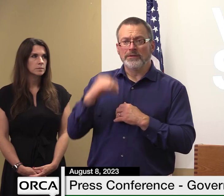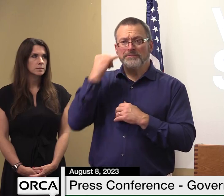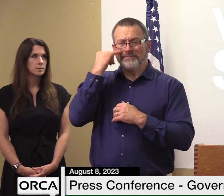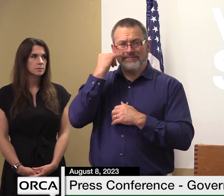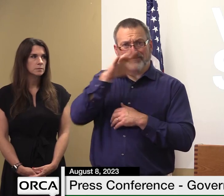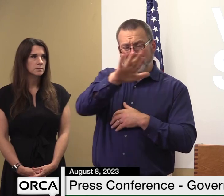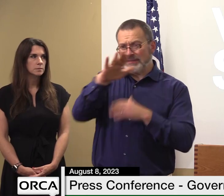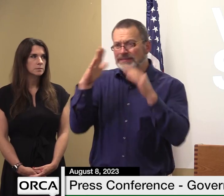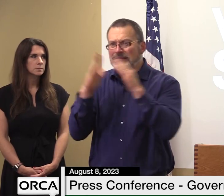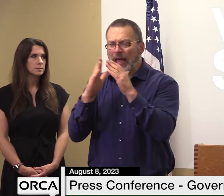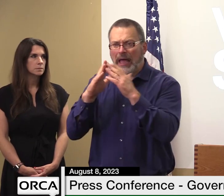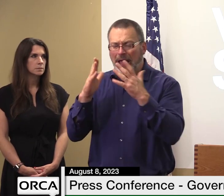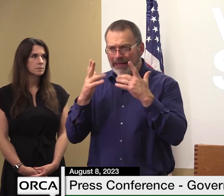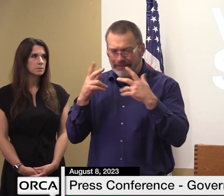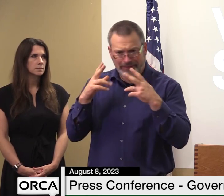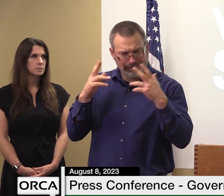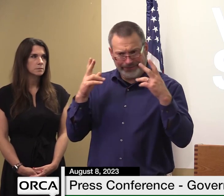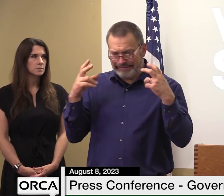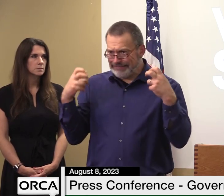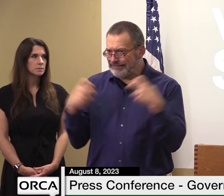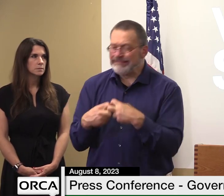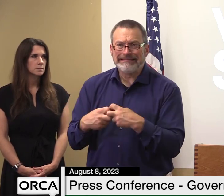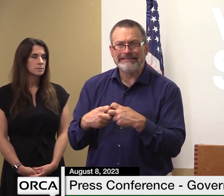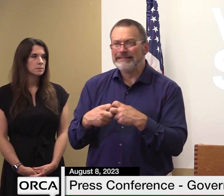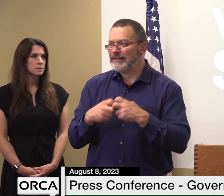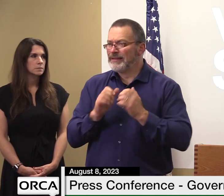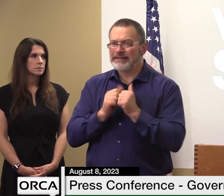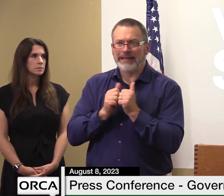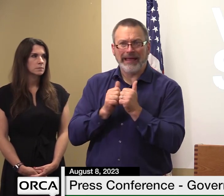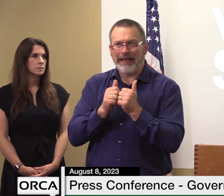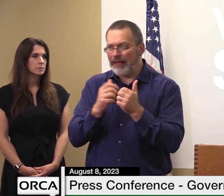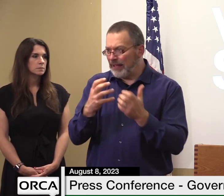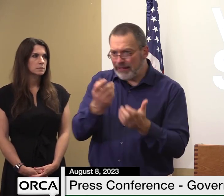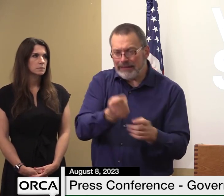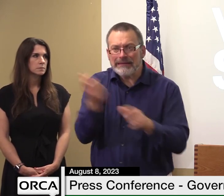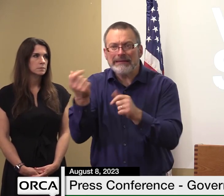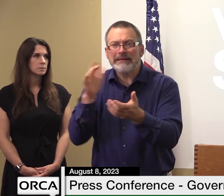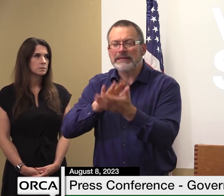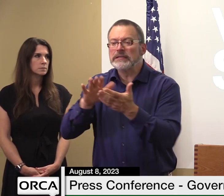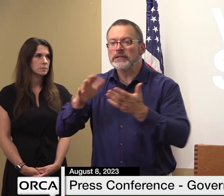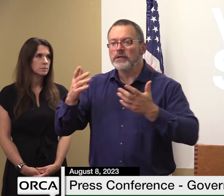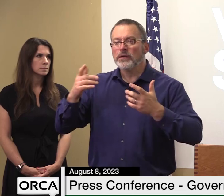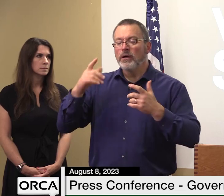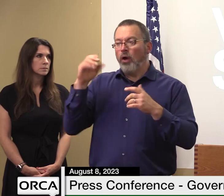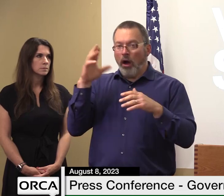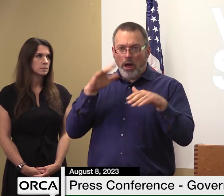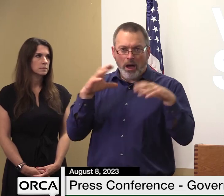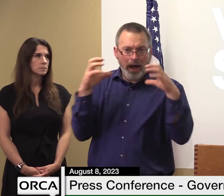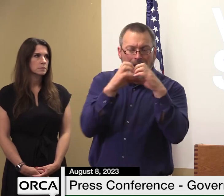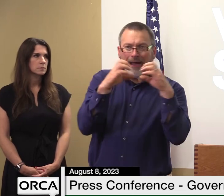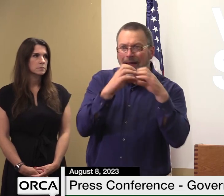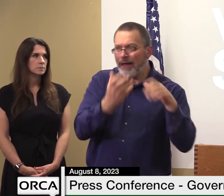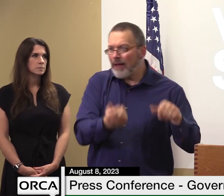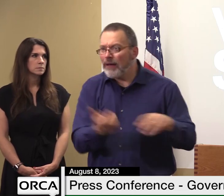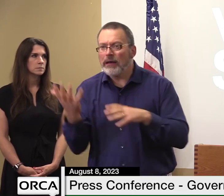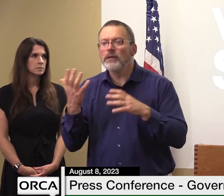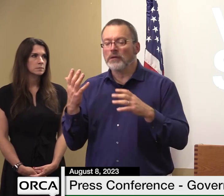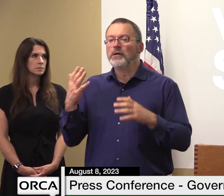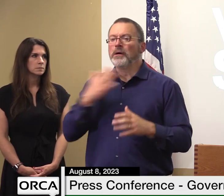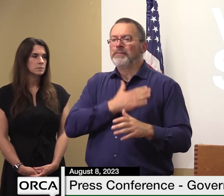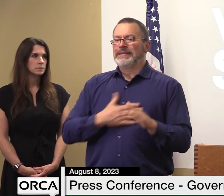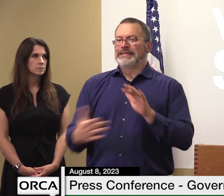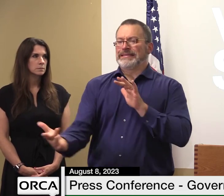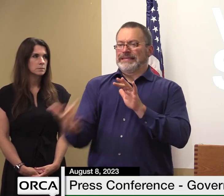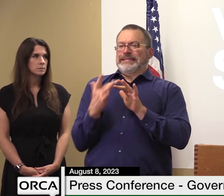debris removal or you're having trouble accessing a hauler please have your local emergency management director contact the